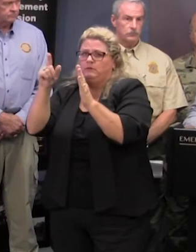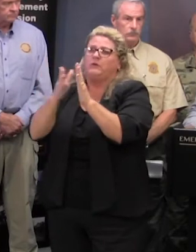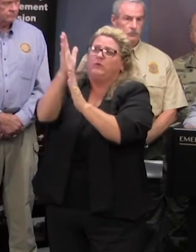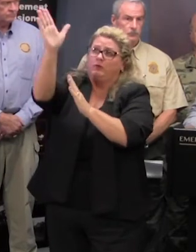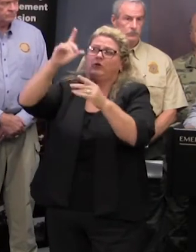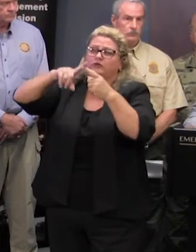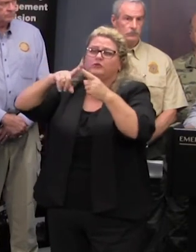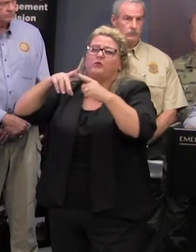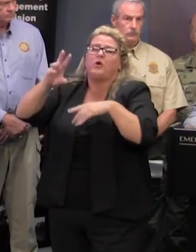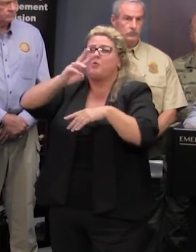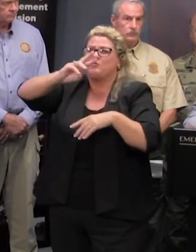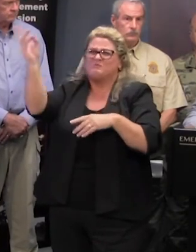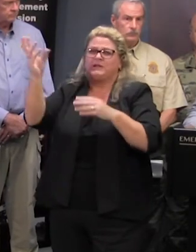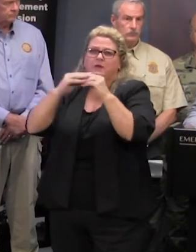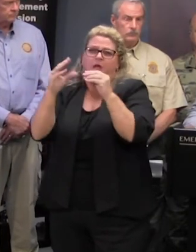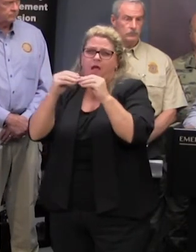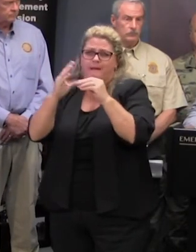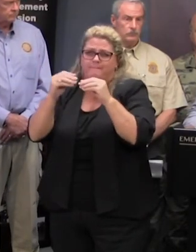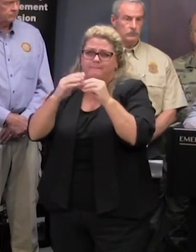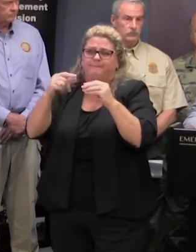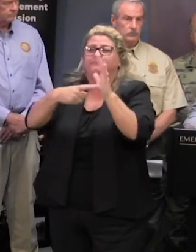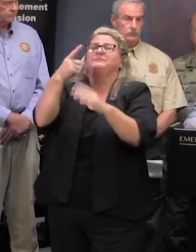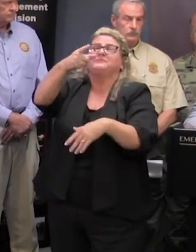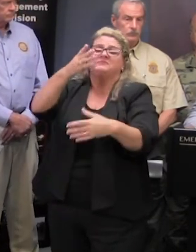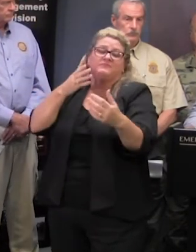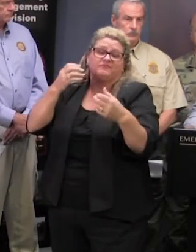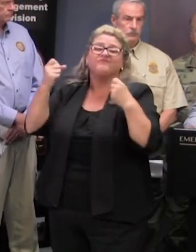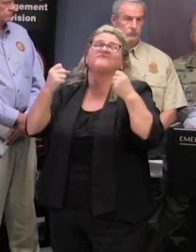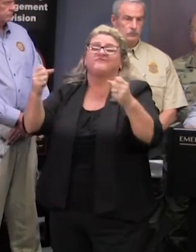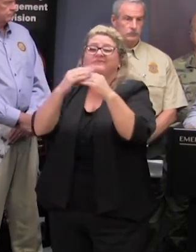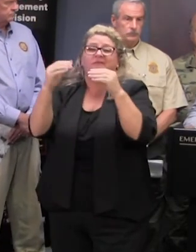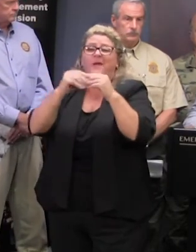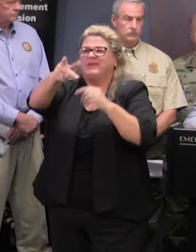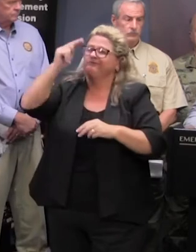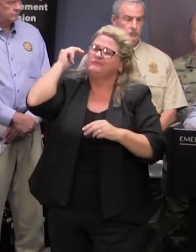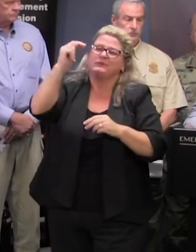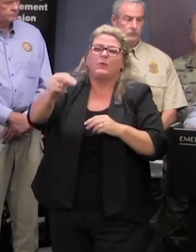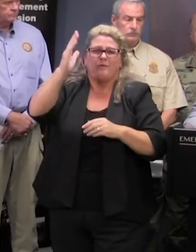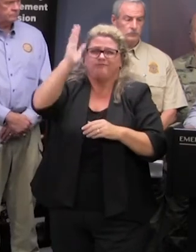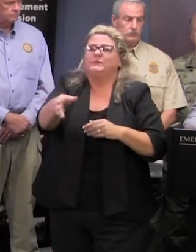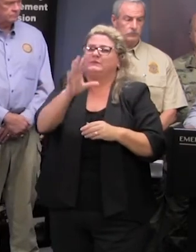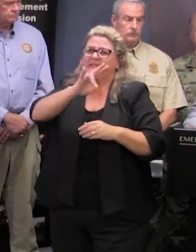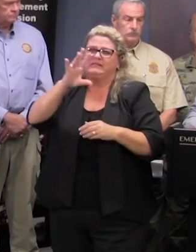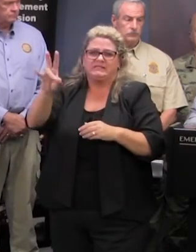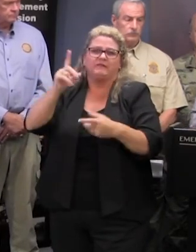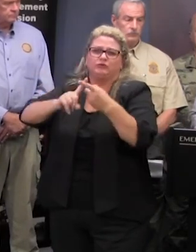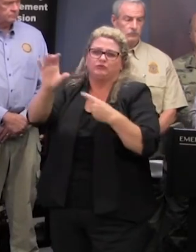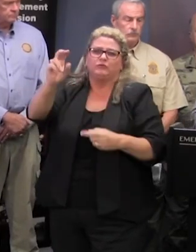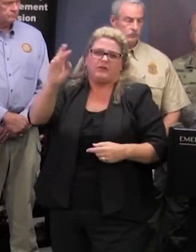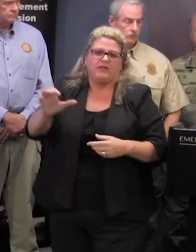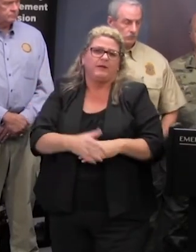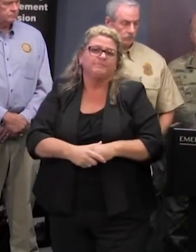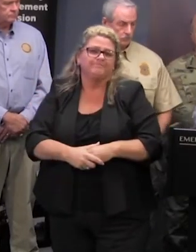westbound uh columbia and once again in columbia north on uh interstate 77 and into uh charlotte thank